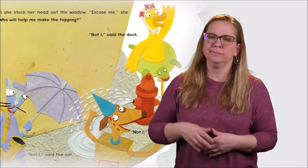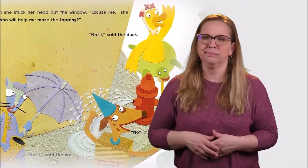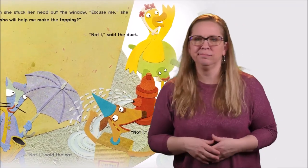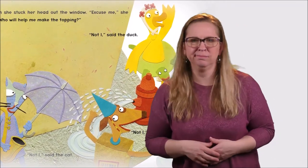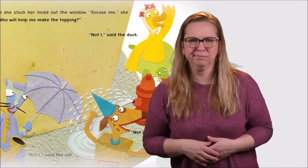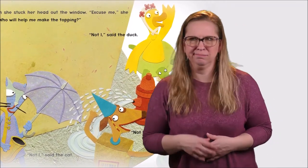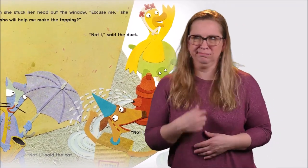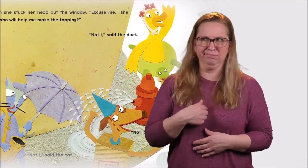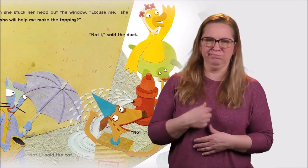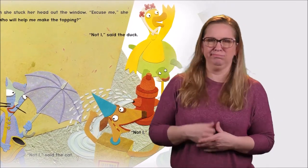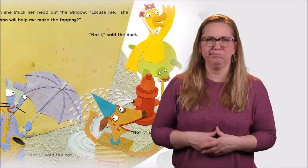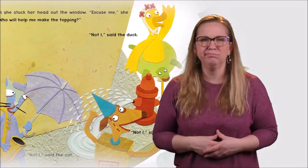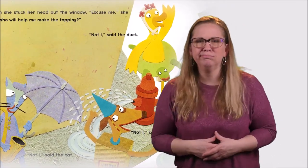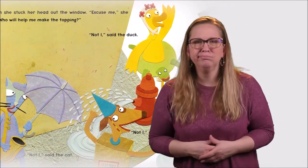Not I, said the dog.